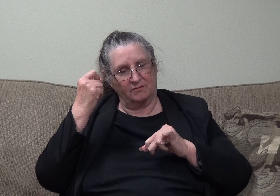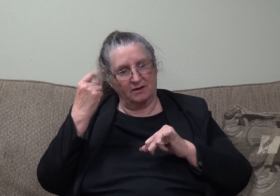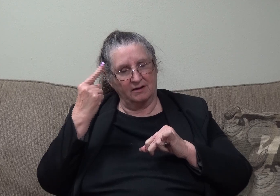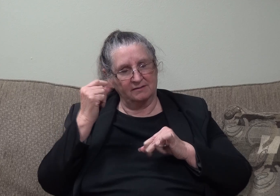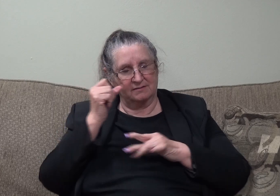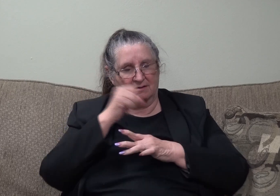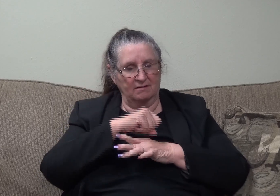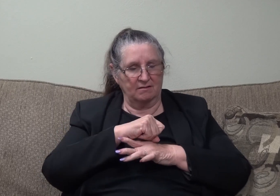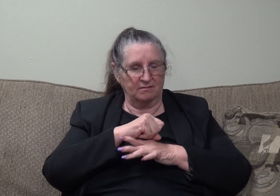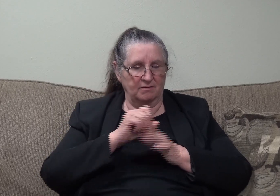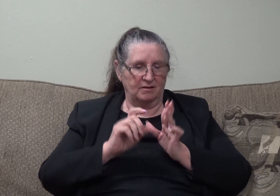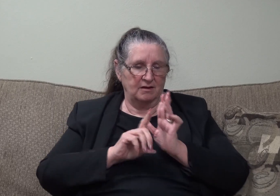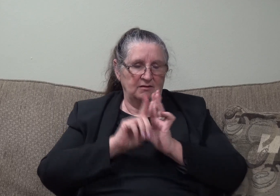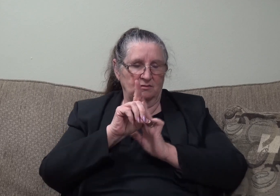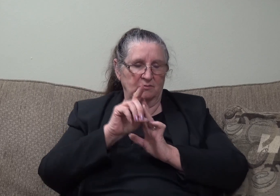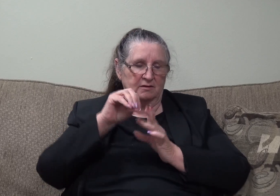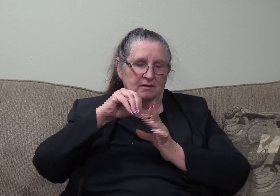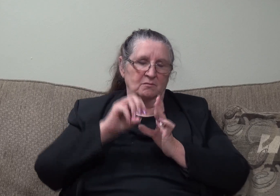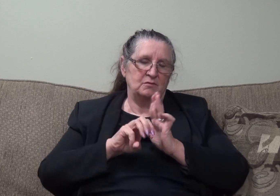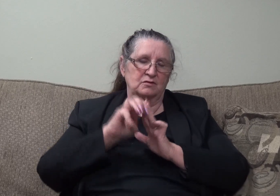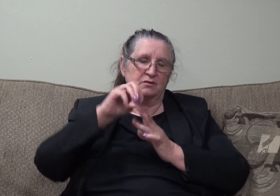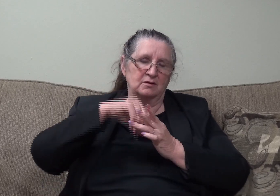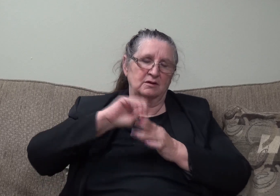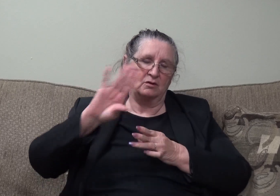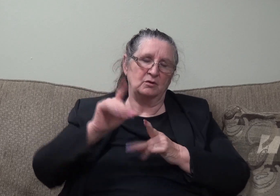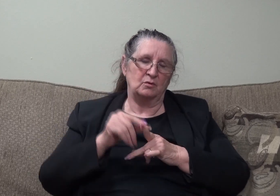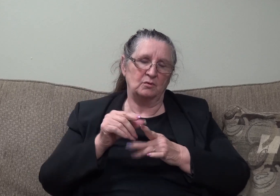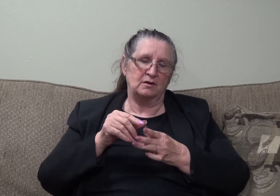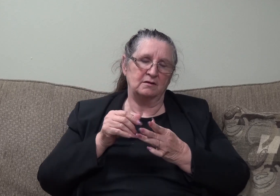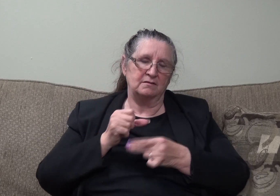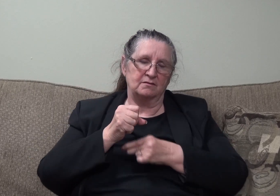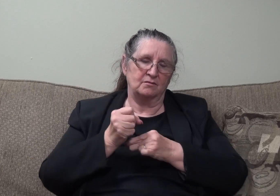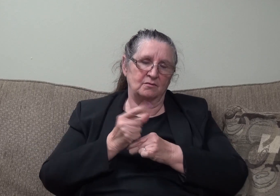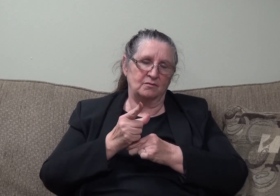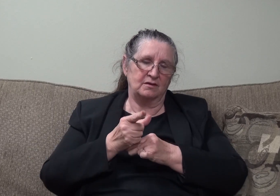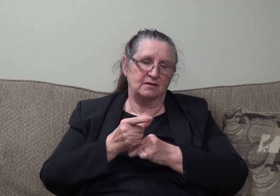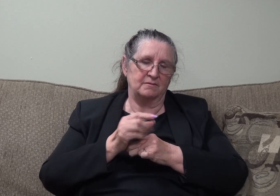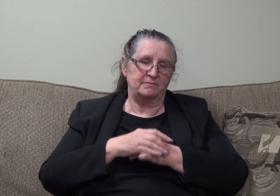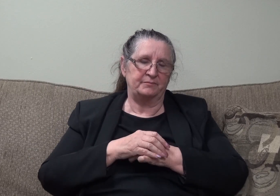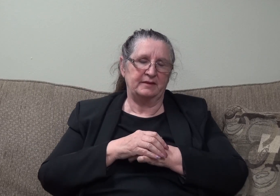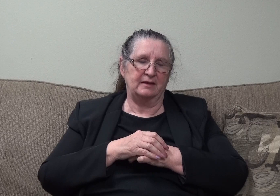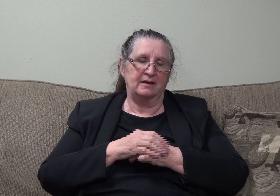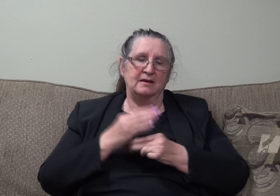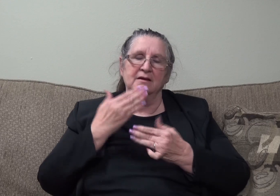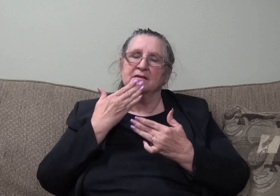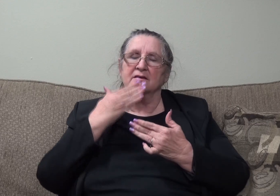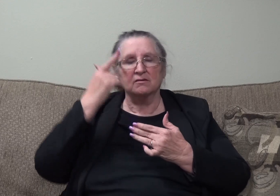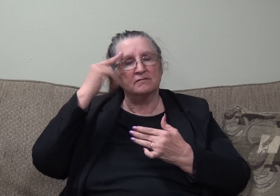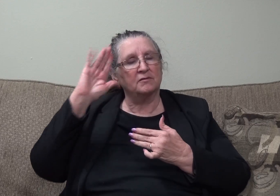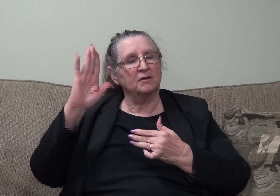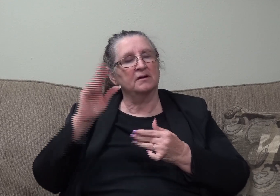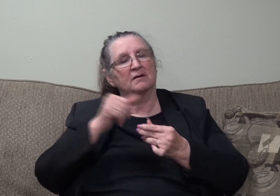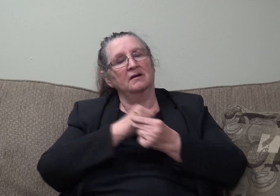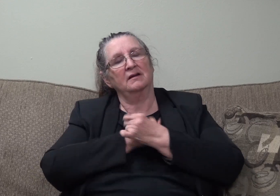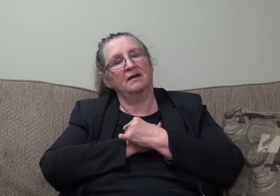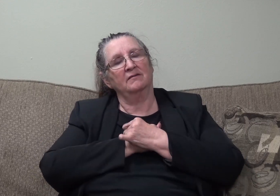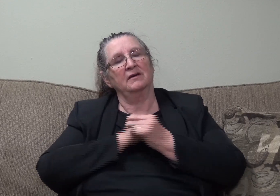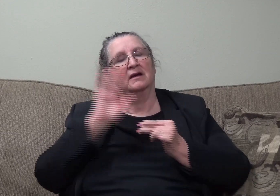and grow in your Word this year, Lord. Lord, I thank you for your love and for your faithfulness, Lord,